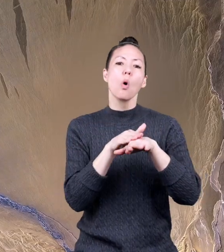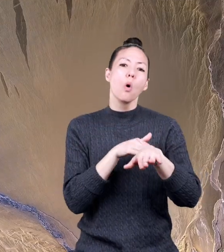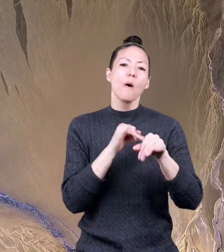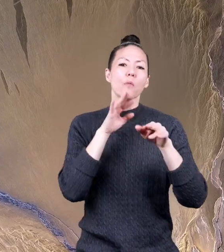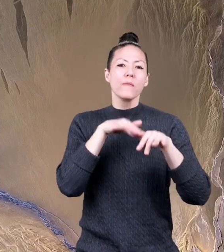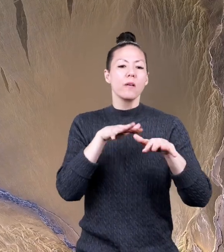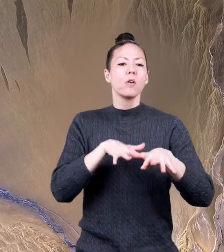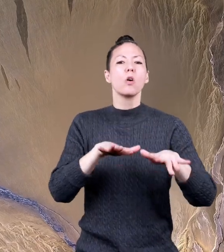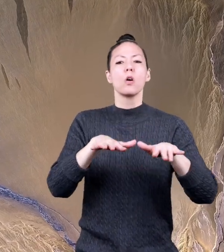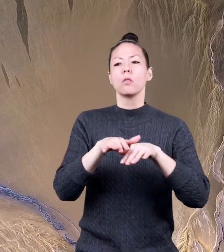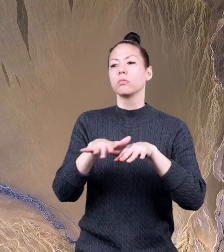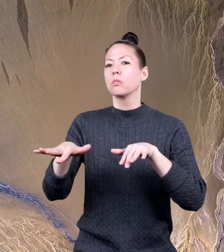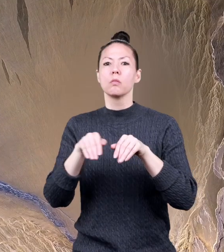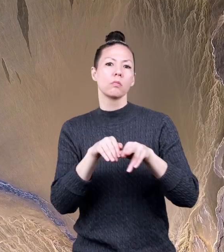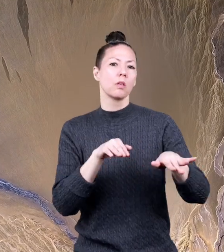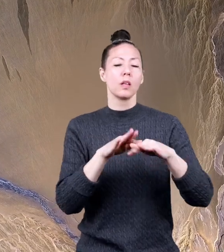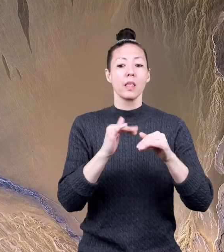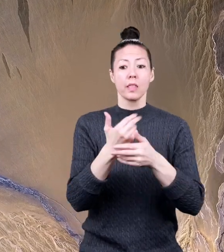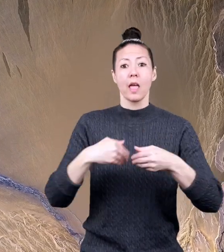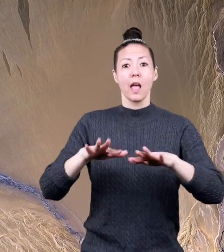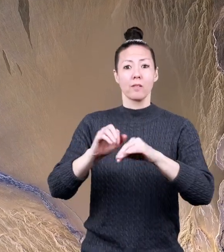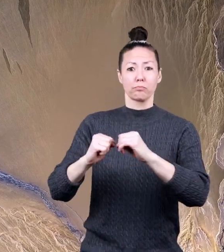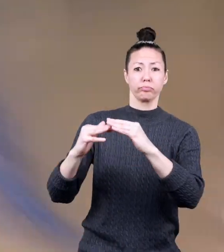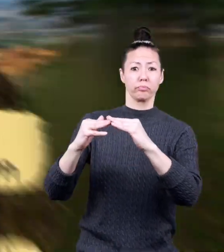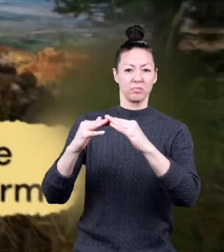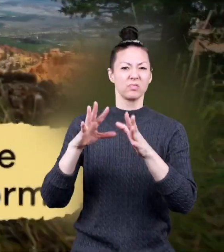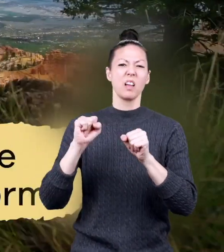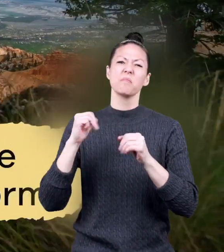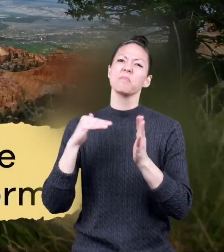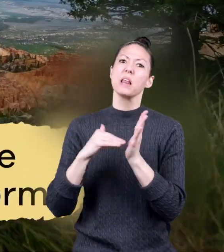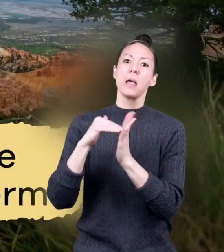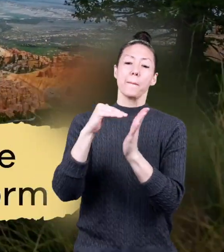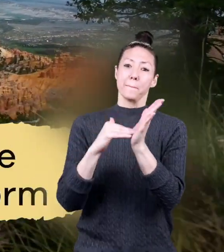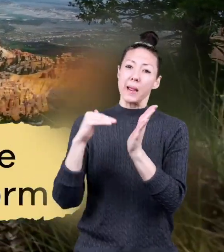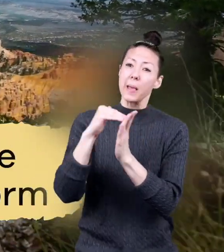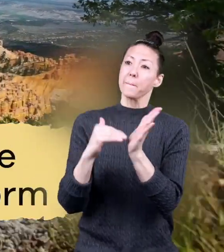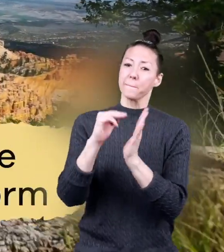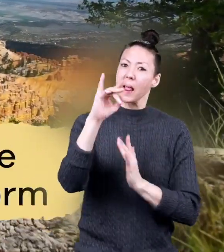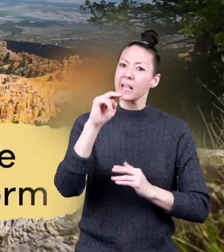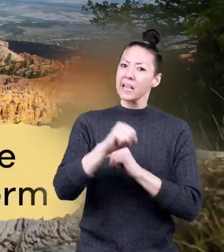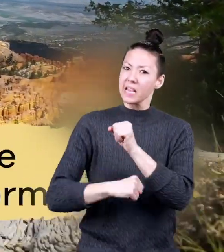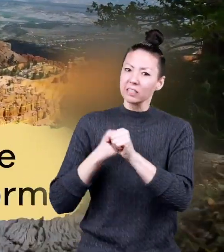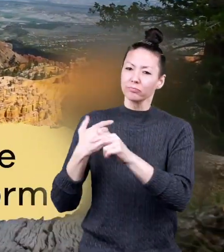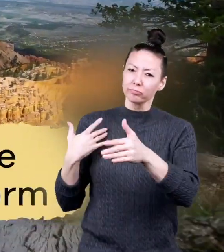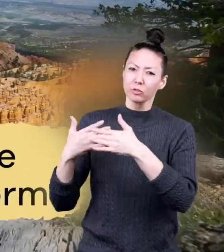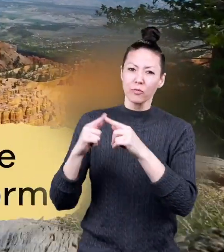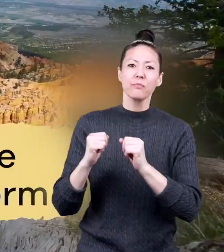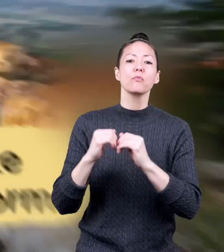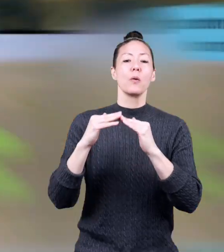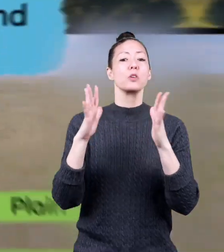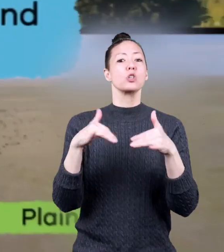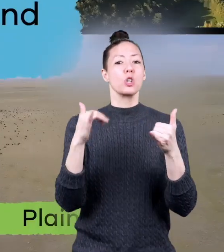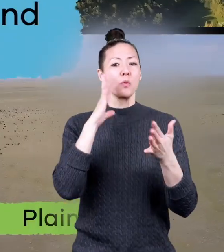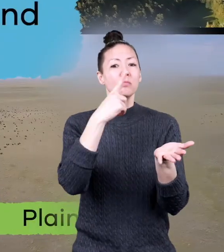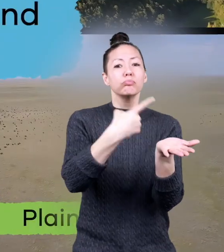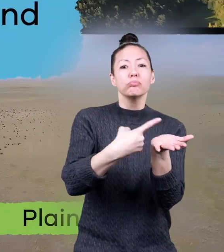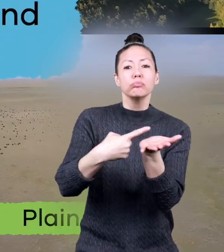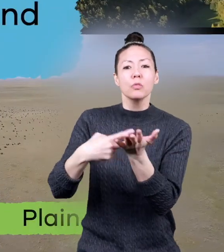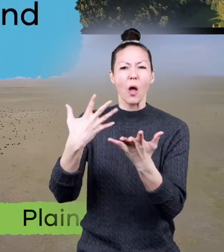slows down. Landforms can take millions of years to form. Today, we are going to talk about